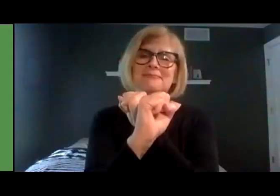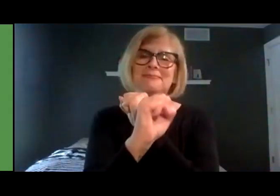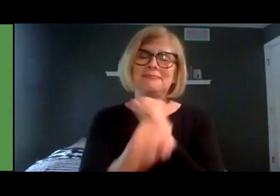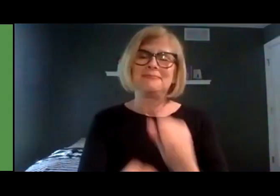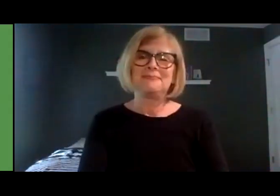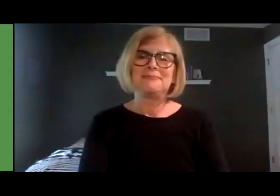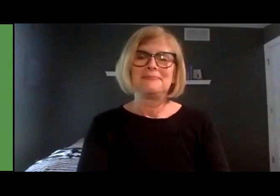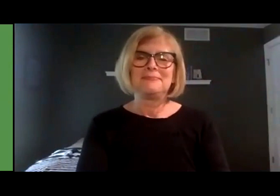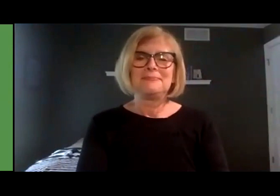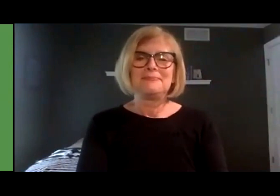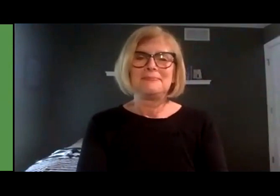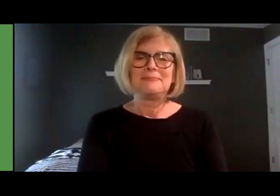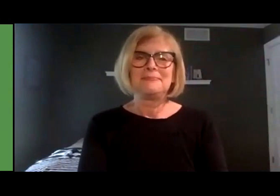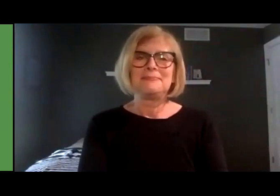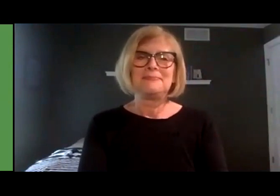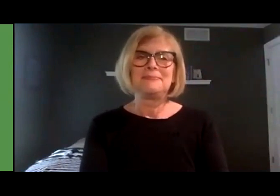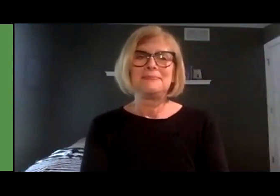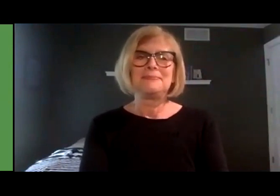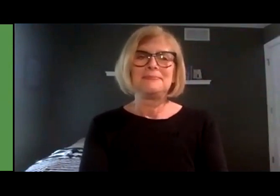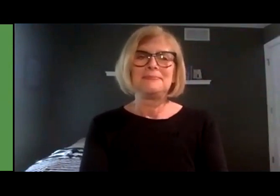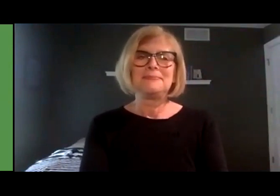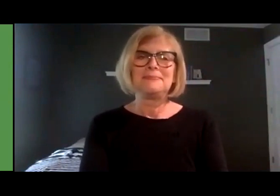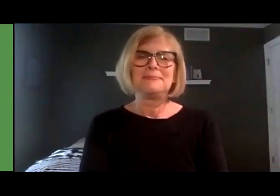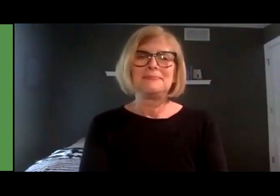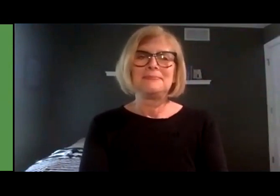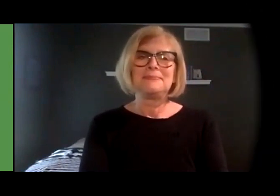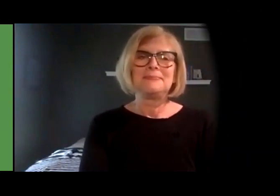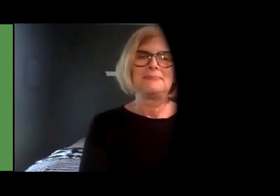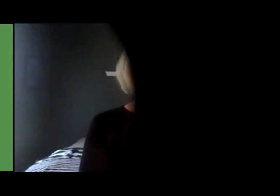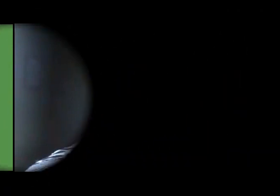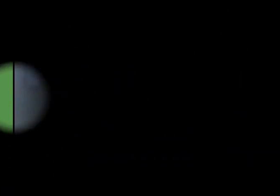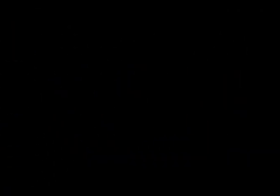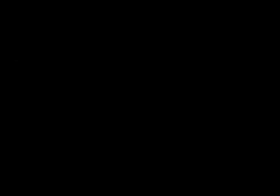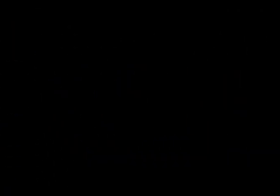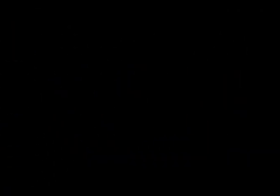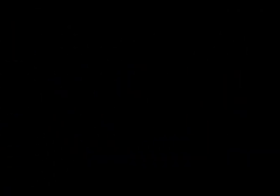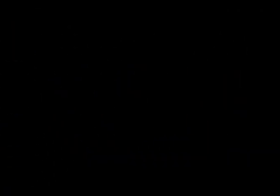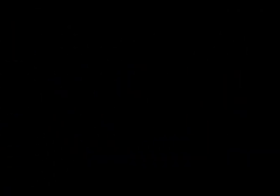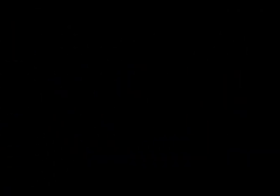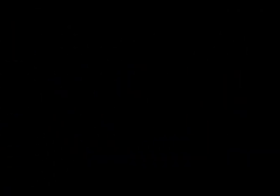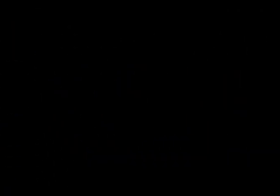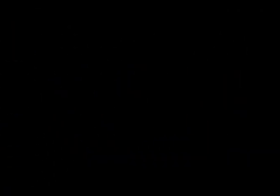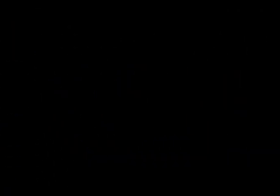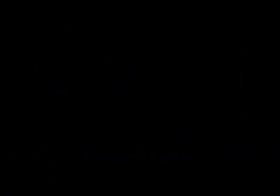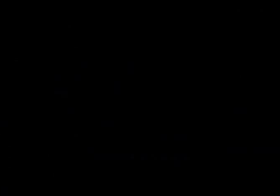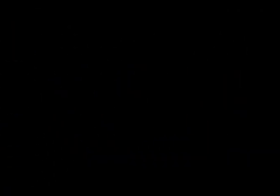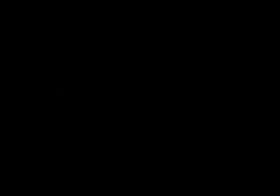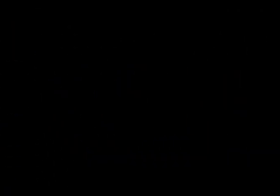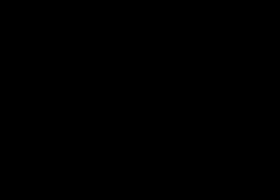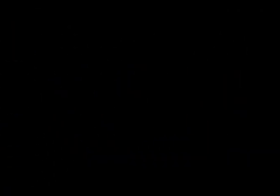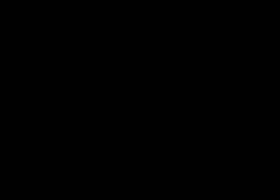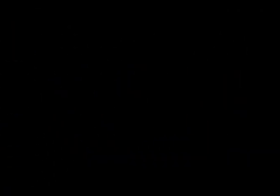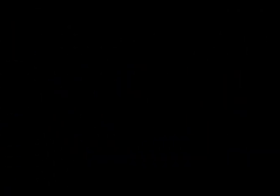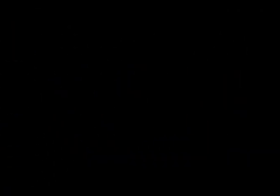end. Thank you.